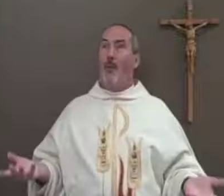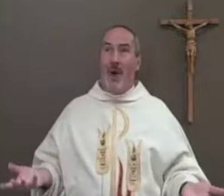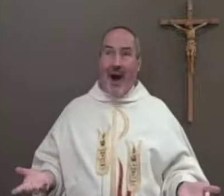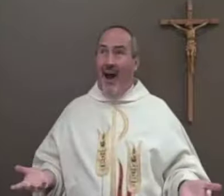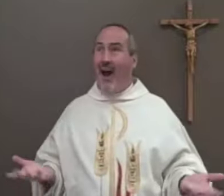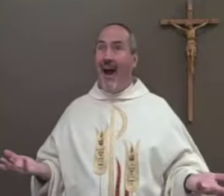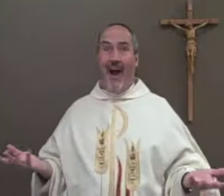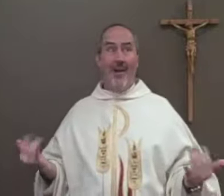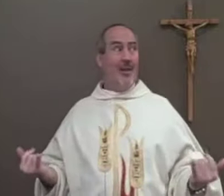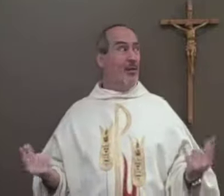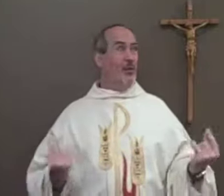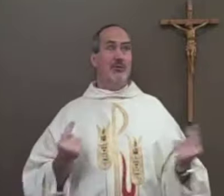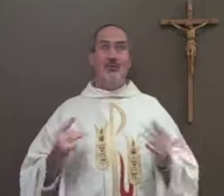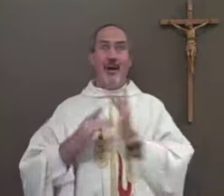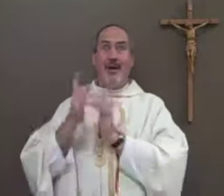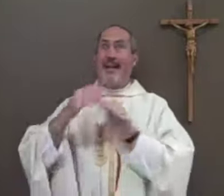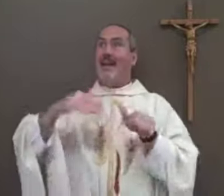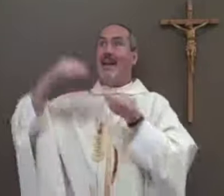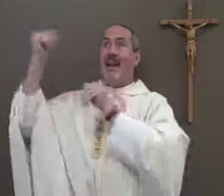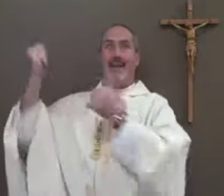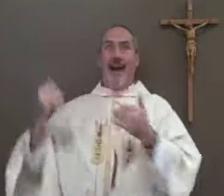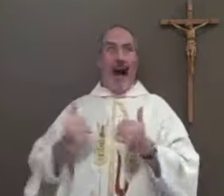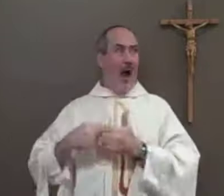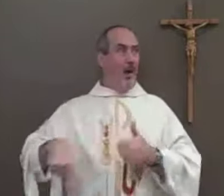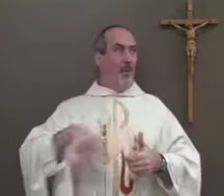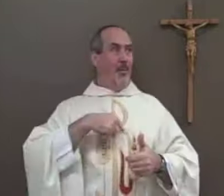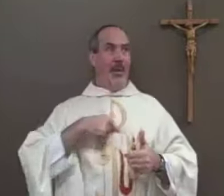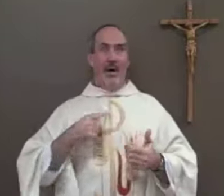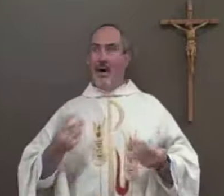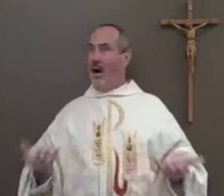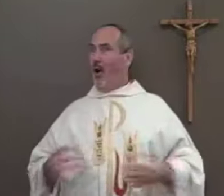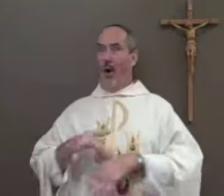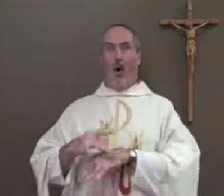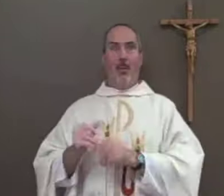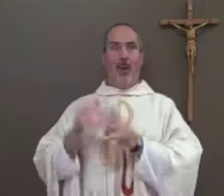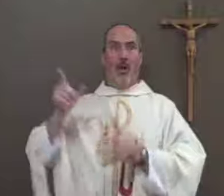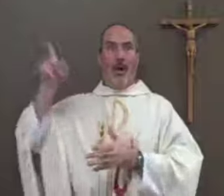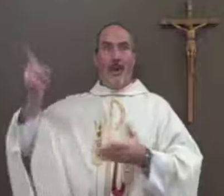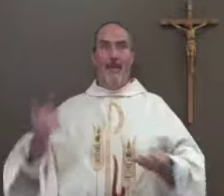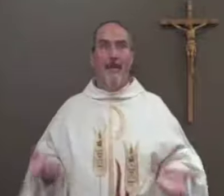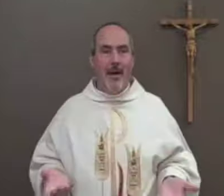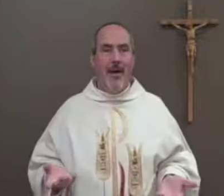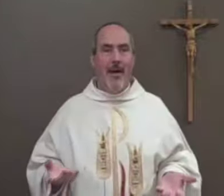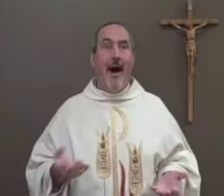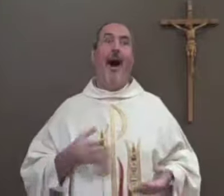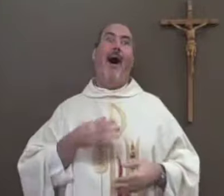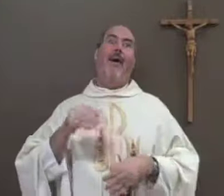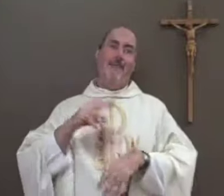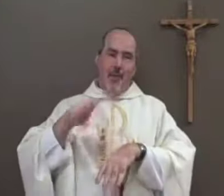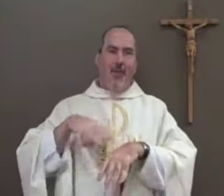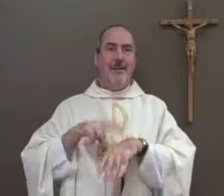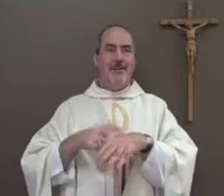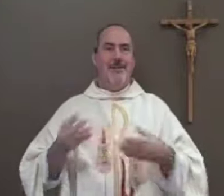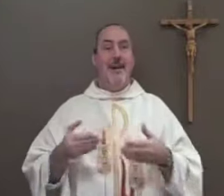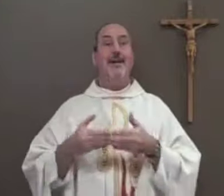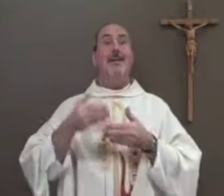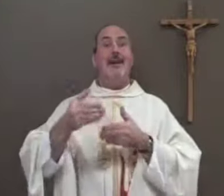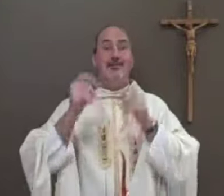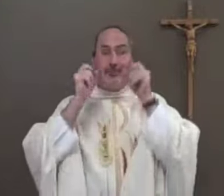People were surprised by that, wondering what they would do without Jesus and him leaving them here on earth. Well, of